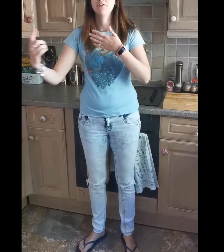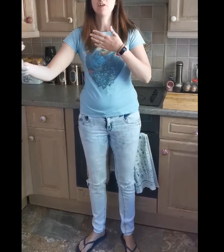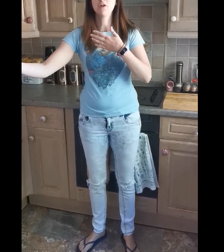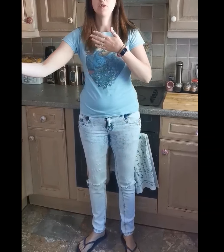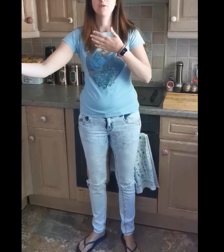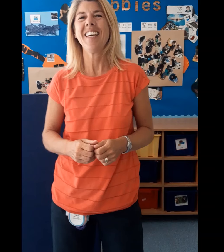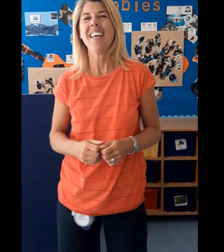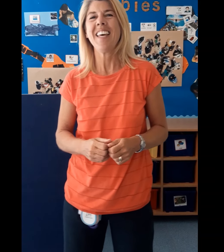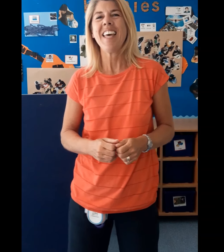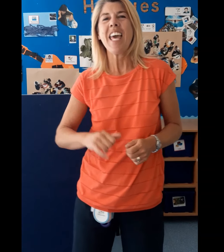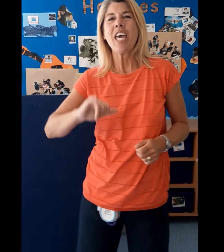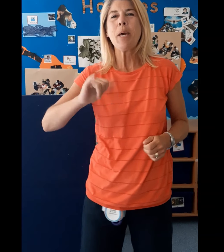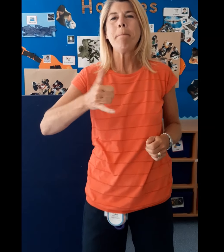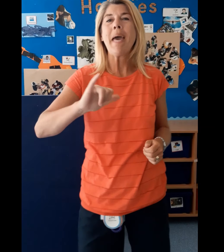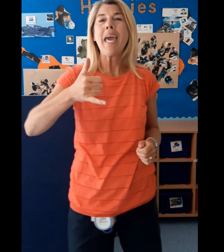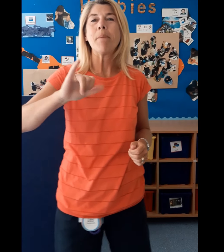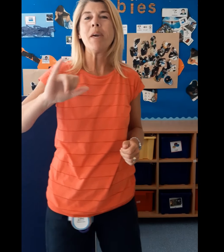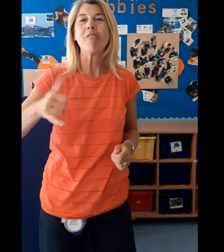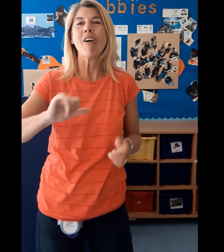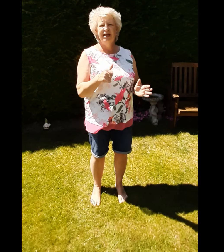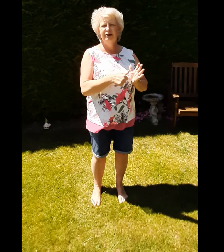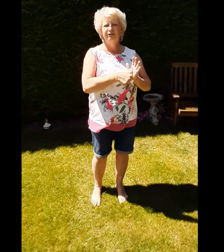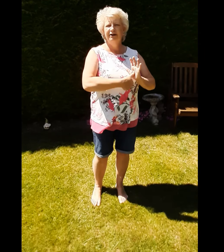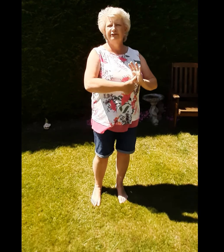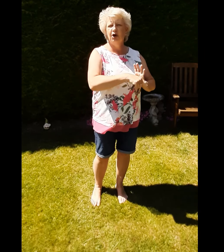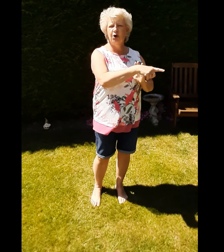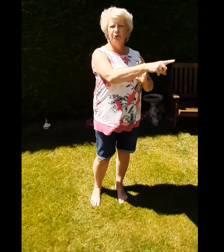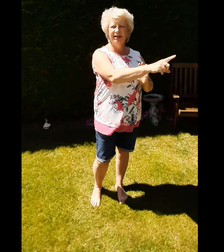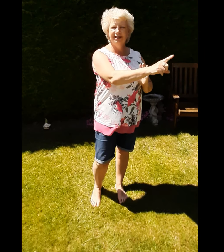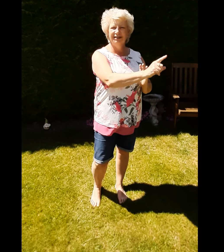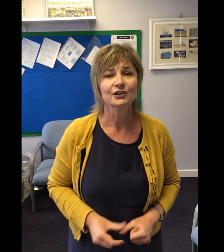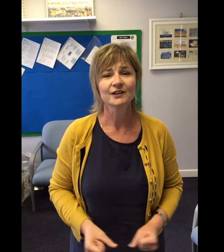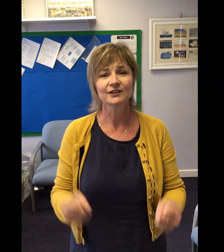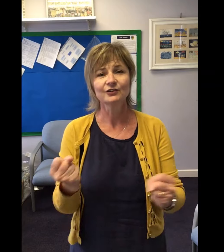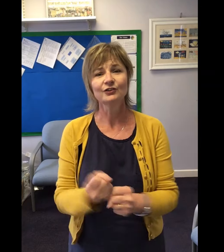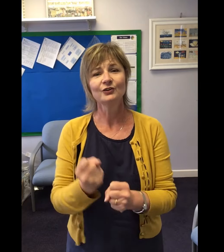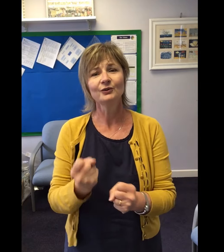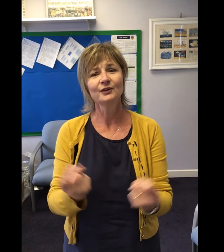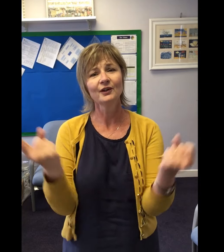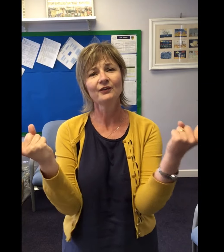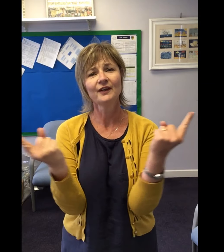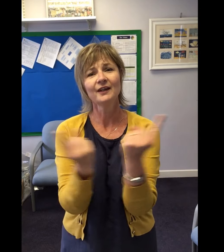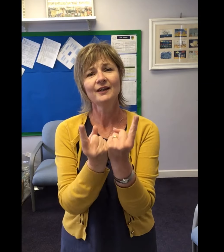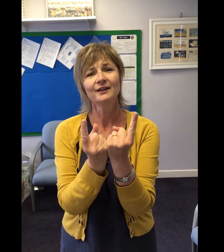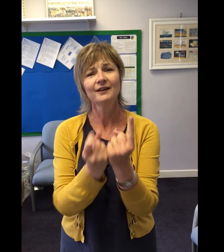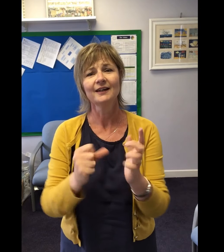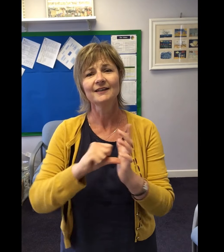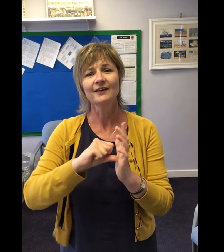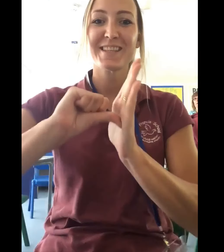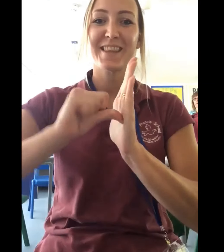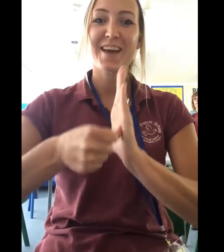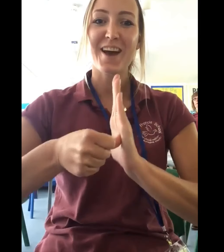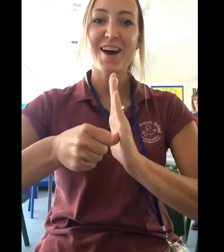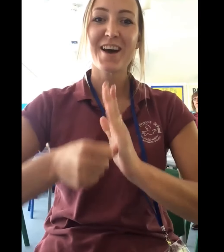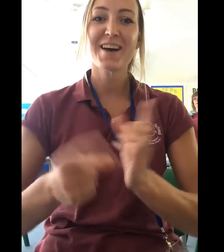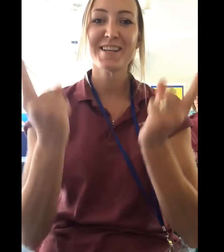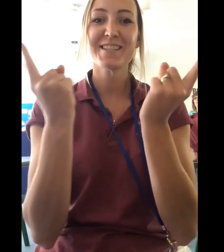lonely It may be rough for when Just to do your things The hardest